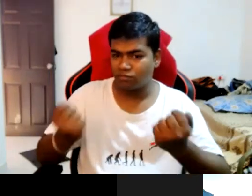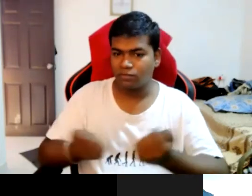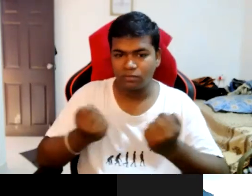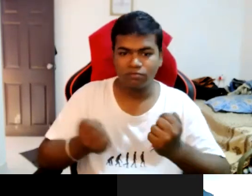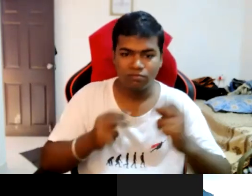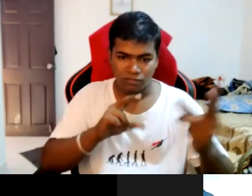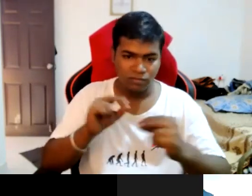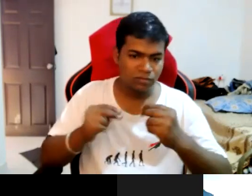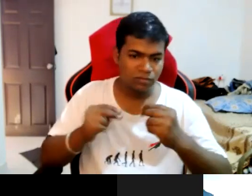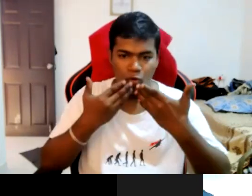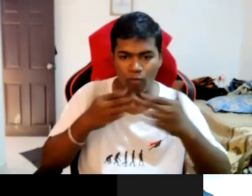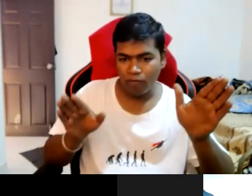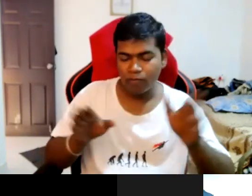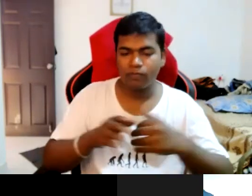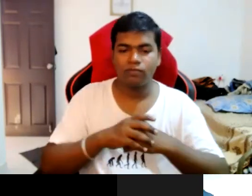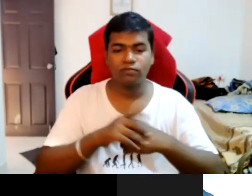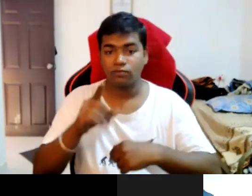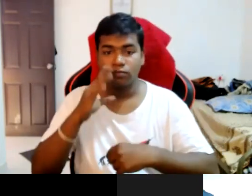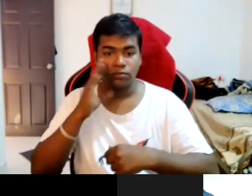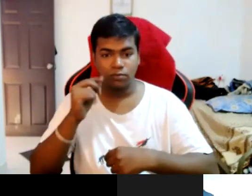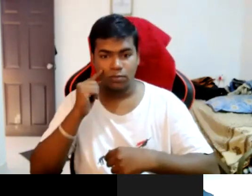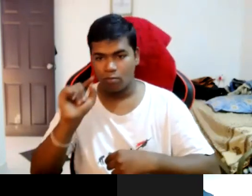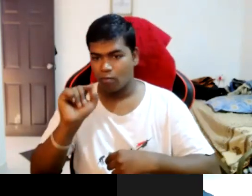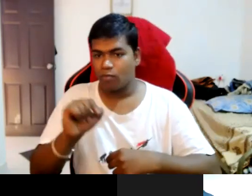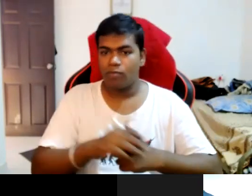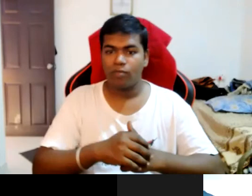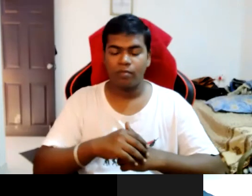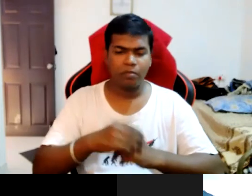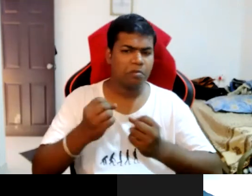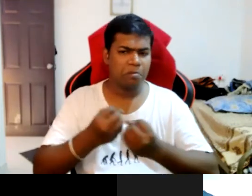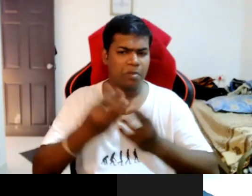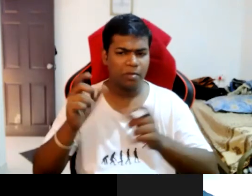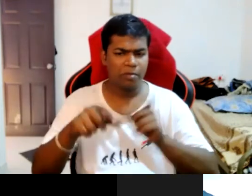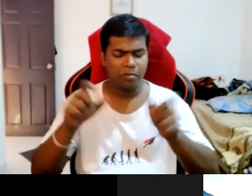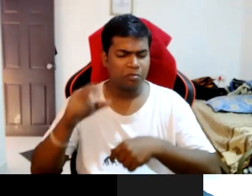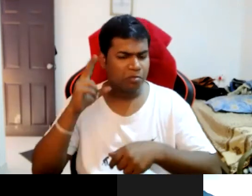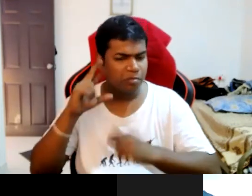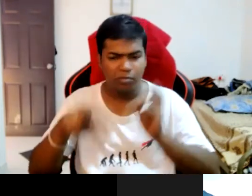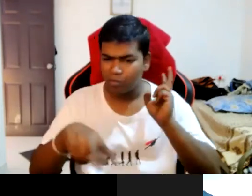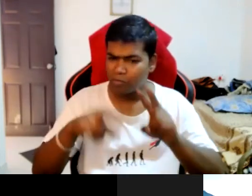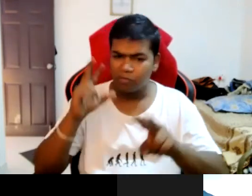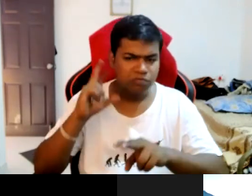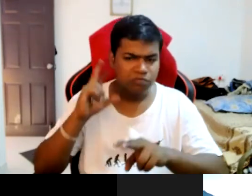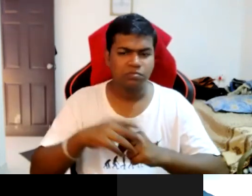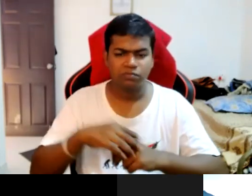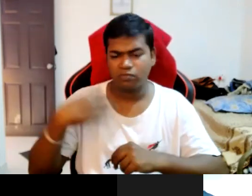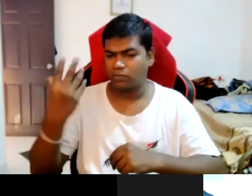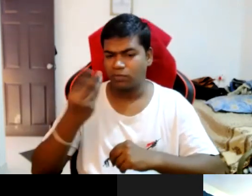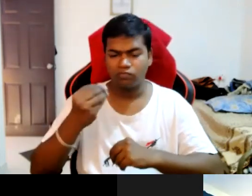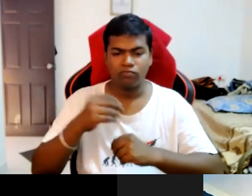yeah it's an important point that many of us ignore or you know i mean we don't